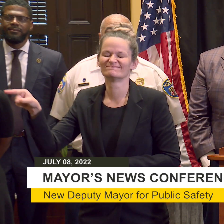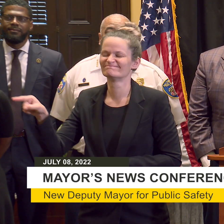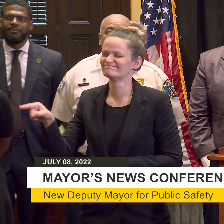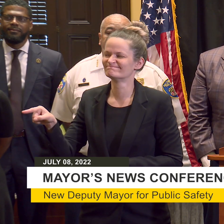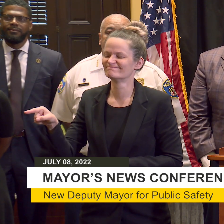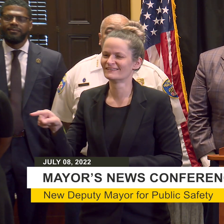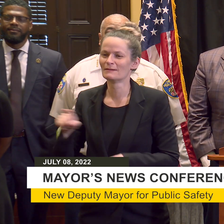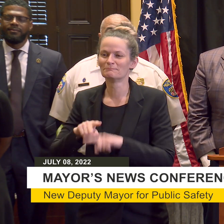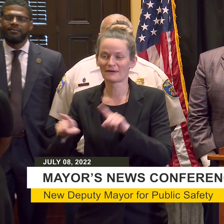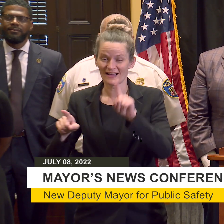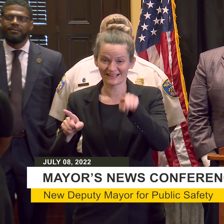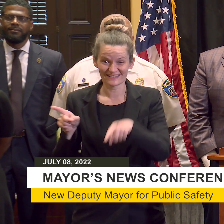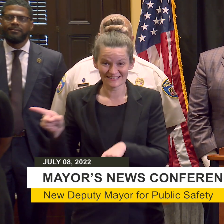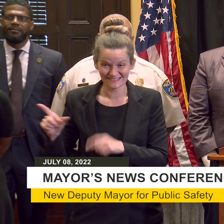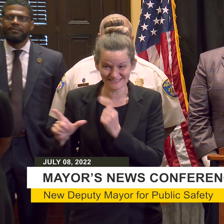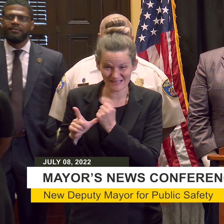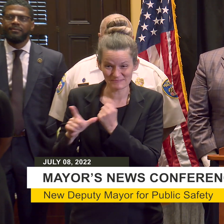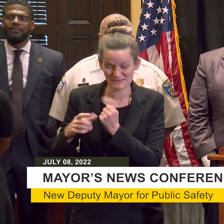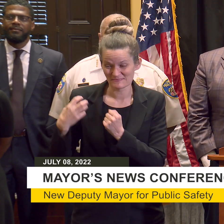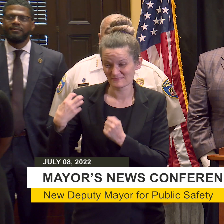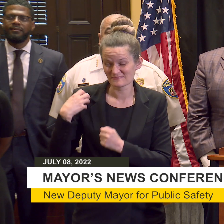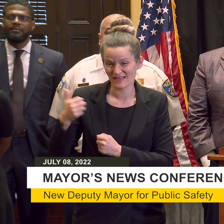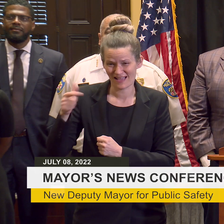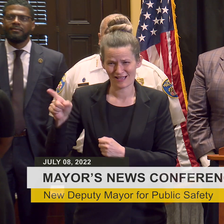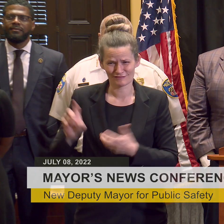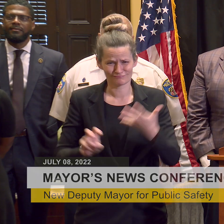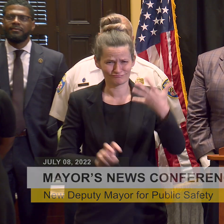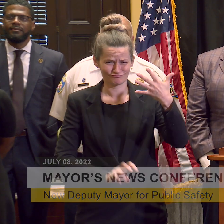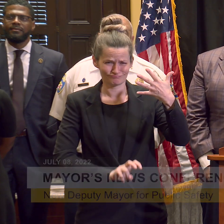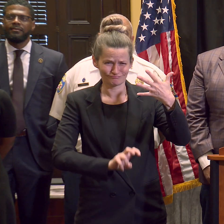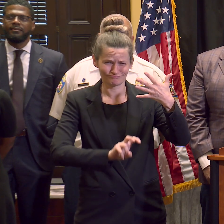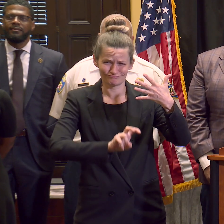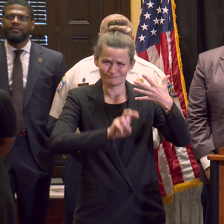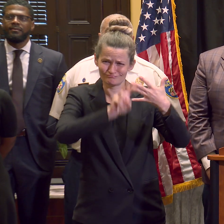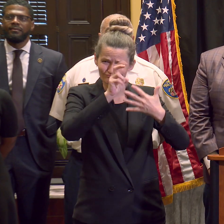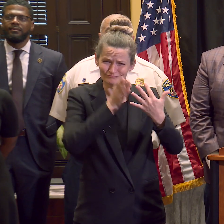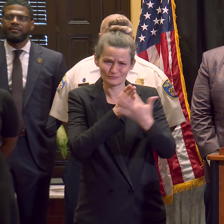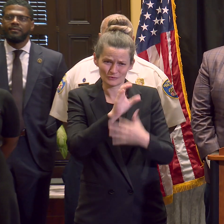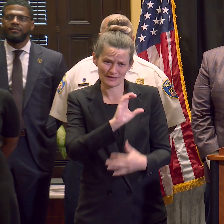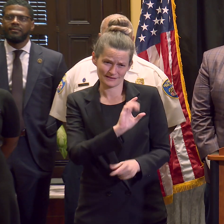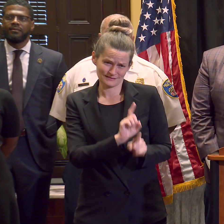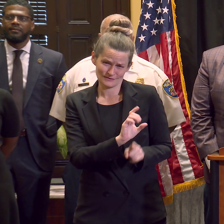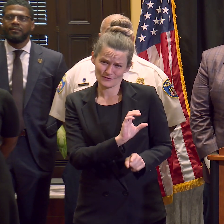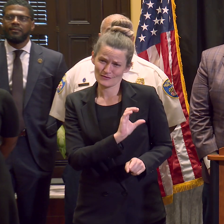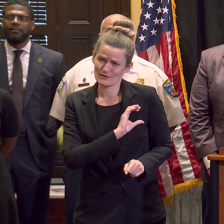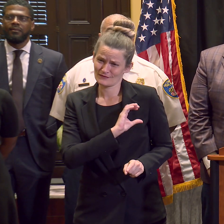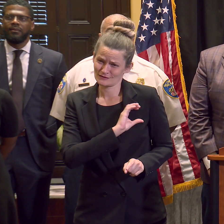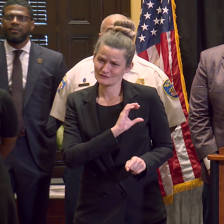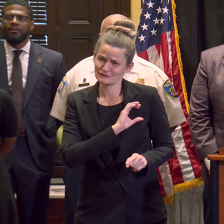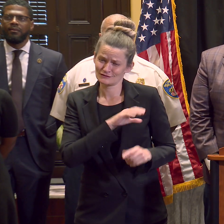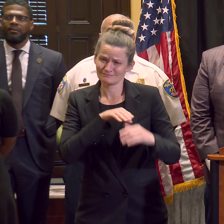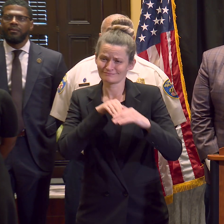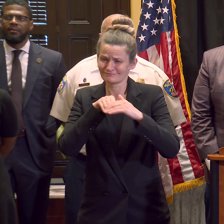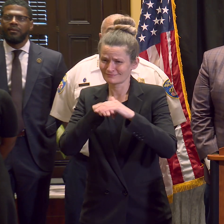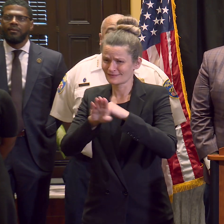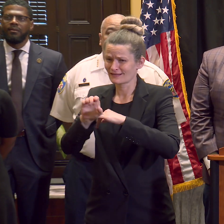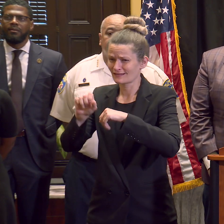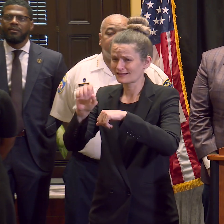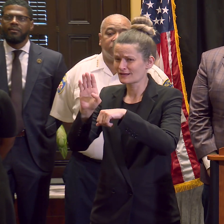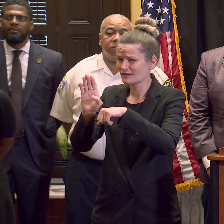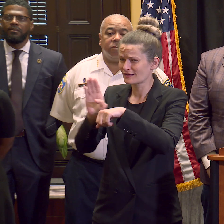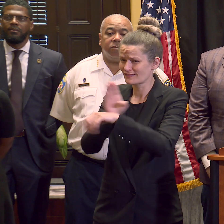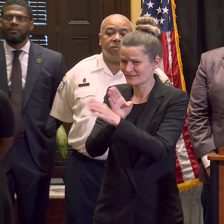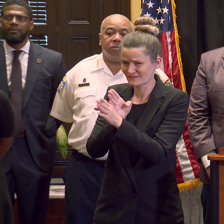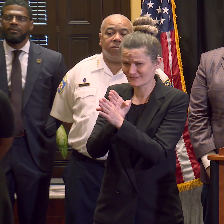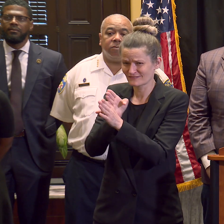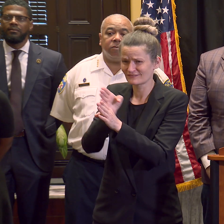ranks at BPD to become Deputy Commissioner of Operations and Interim Commissioner under Mayor Rawlings Blake and comes